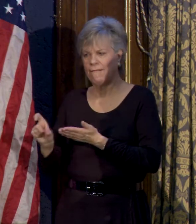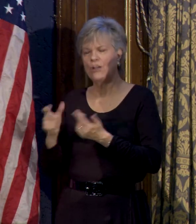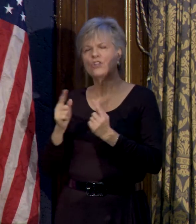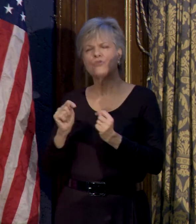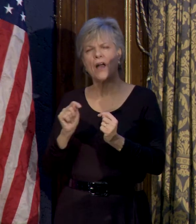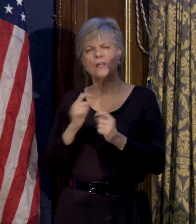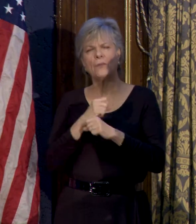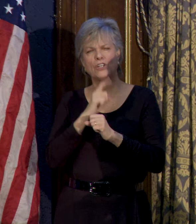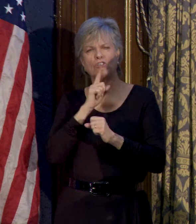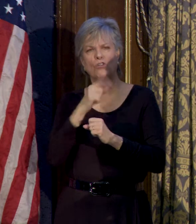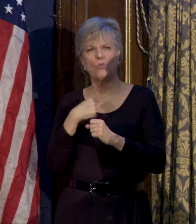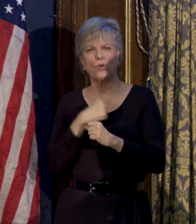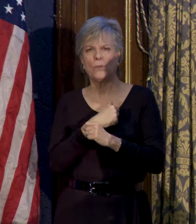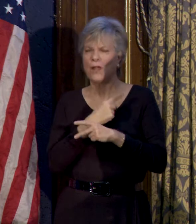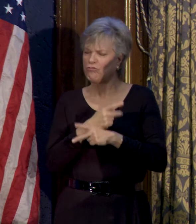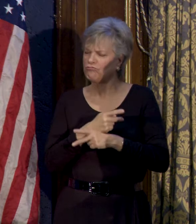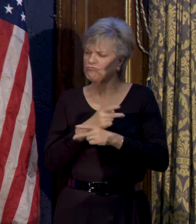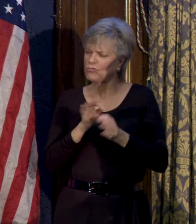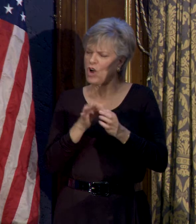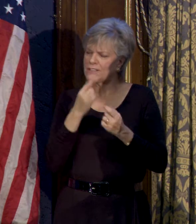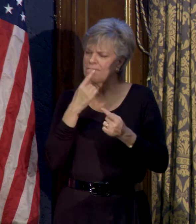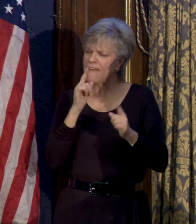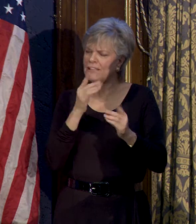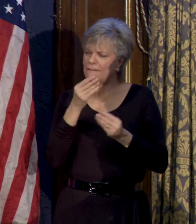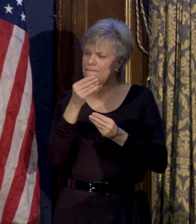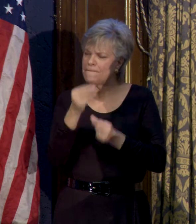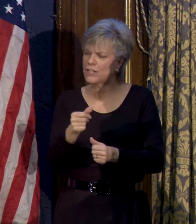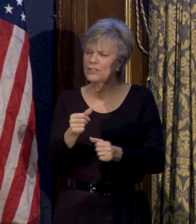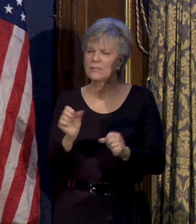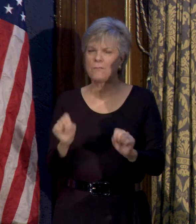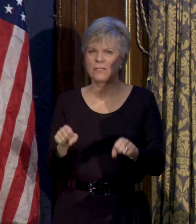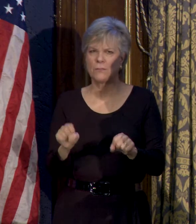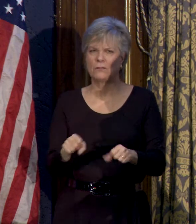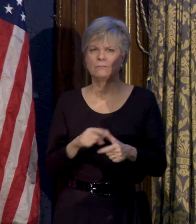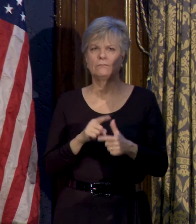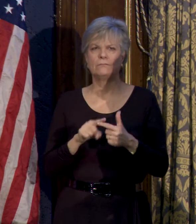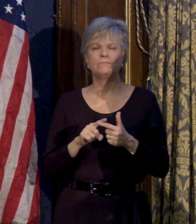be sure that we are being as cost-effective and efficient as we possibly can be.